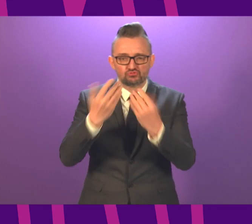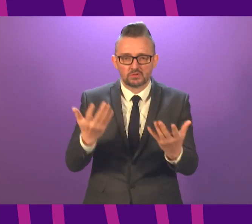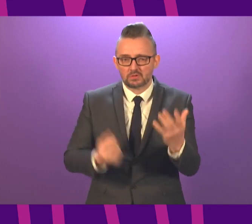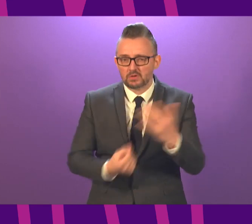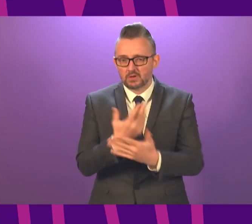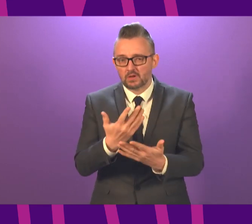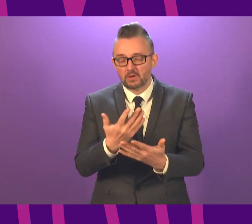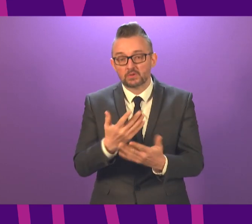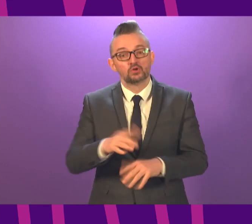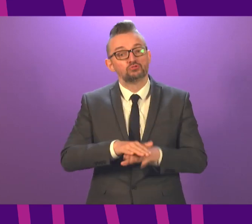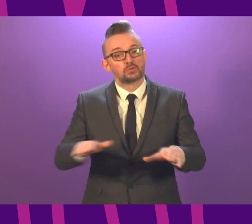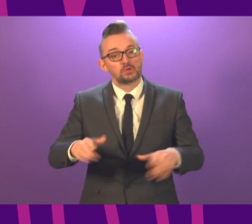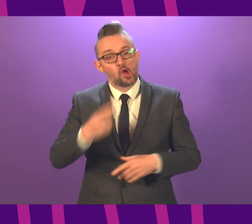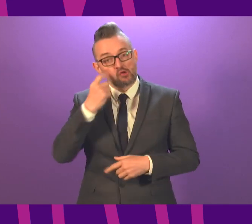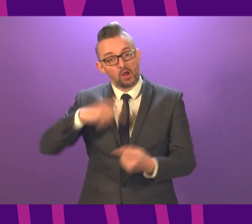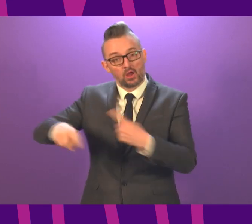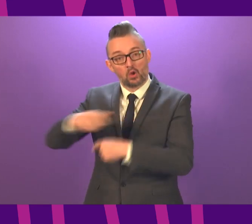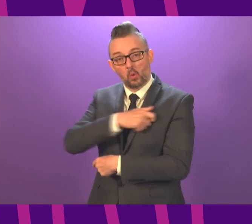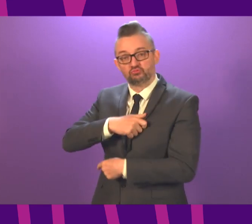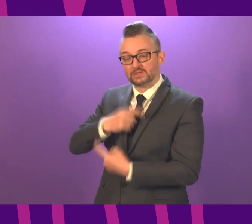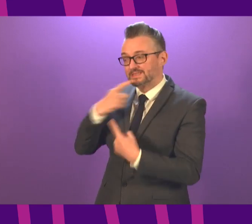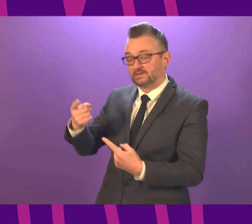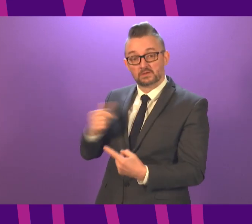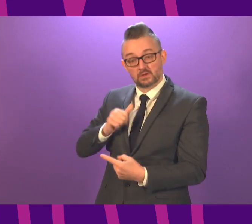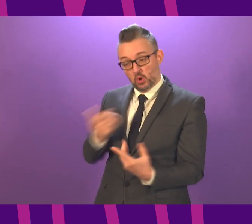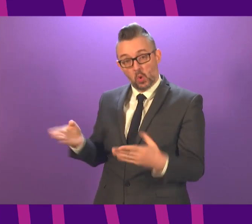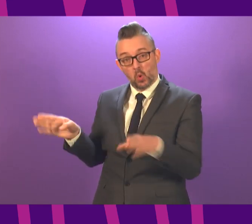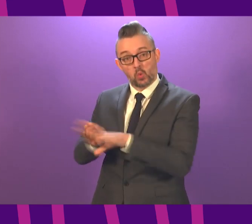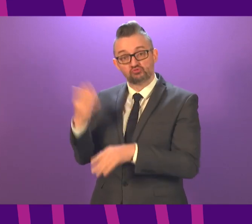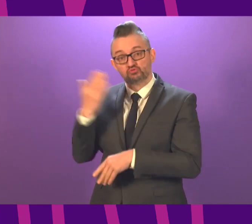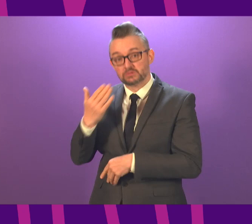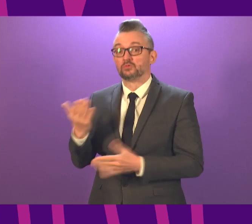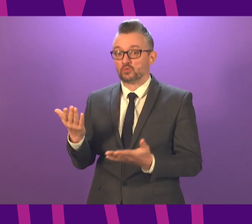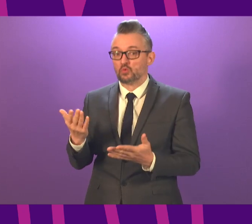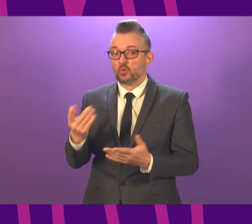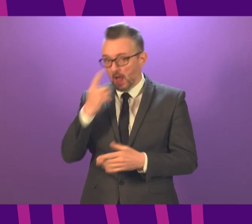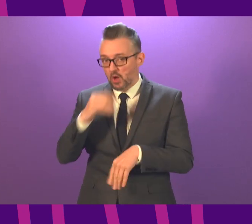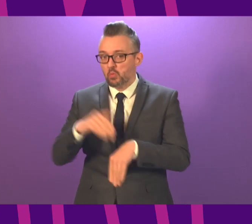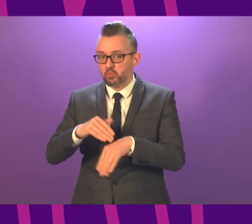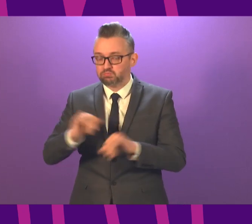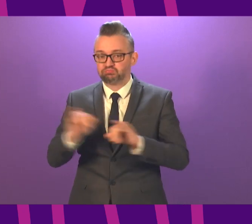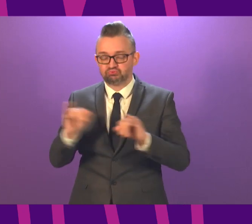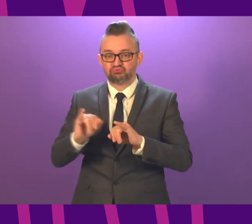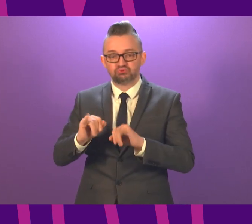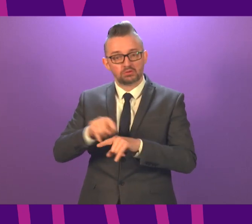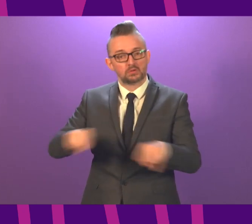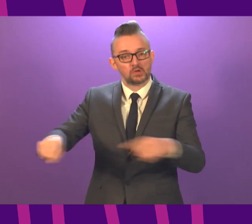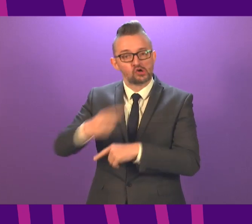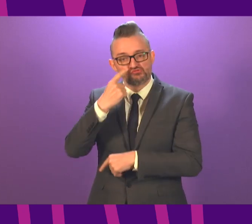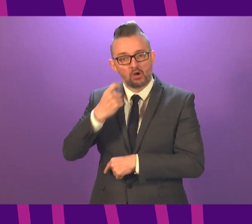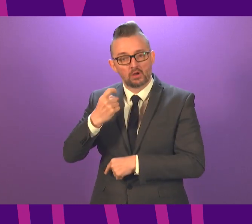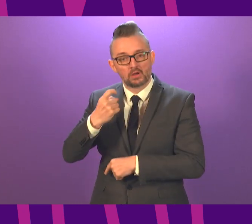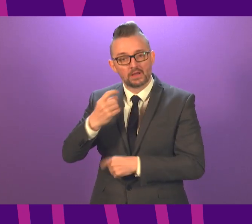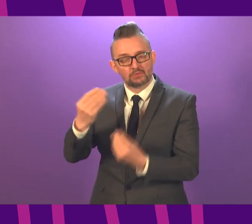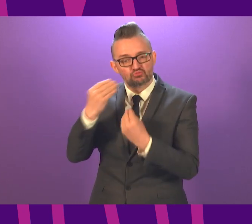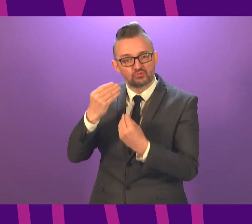The Children's and Young People's Commissioner has expressed concerns that closing schools poses a serious risk of harm to the wellbeing of children and young people, and